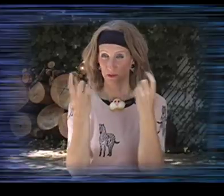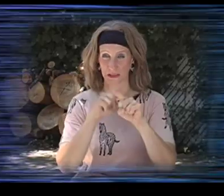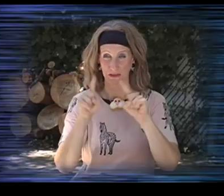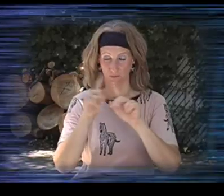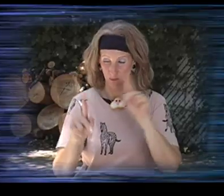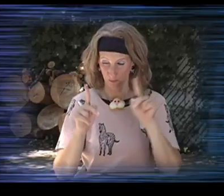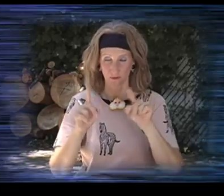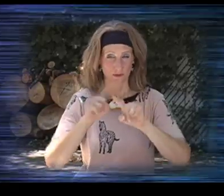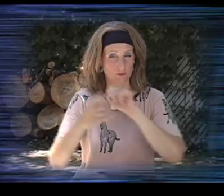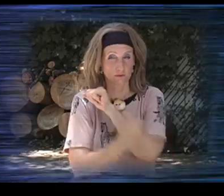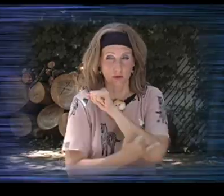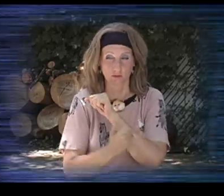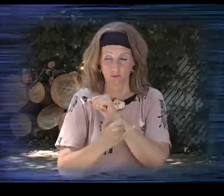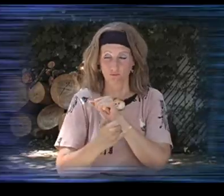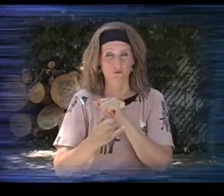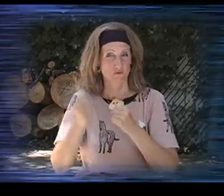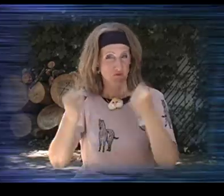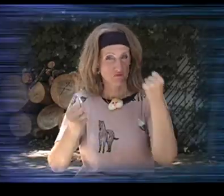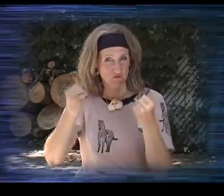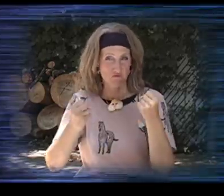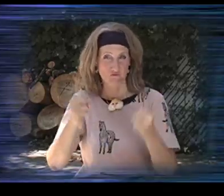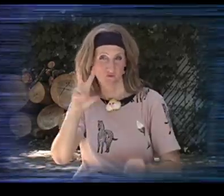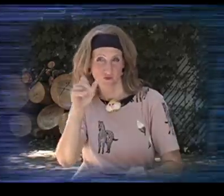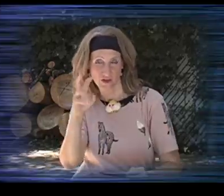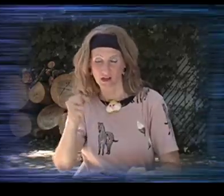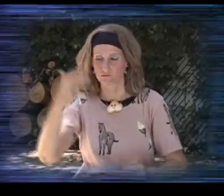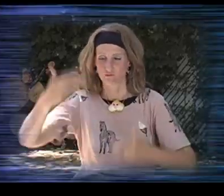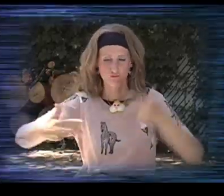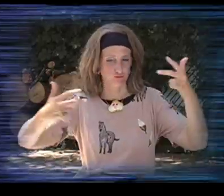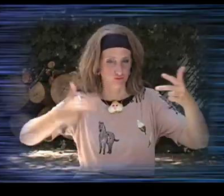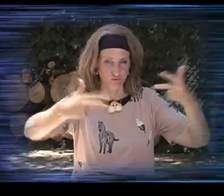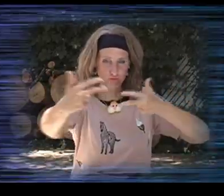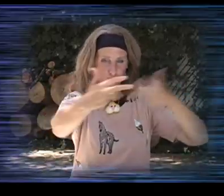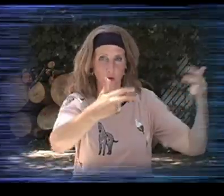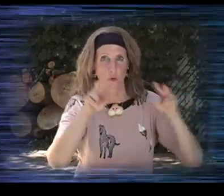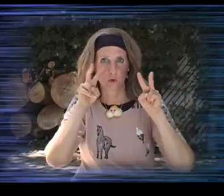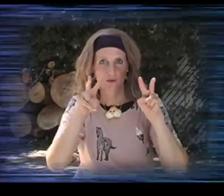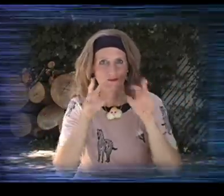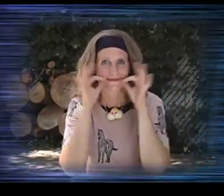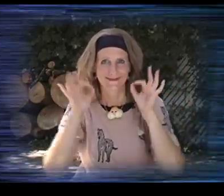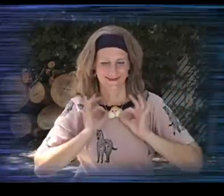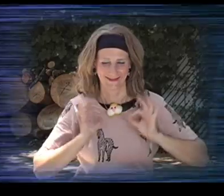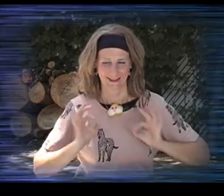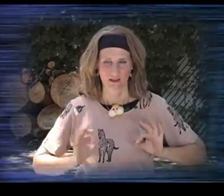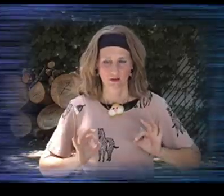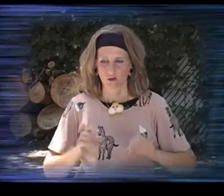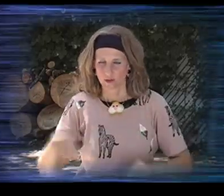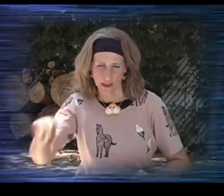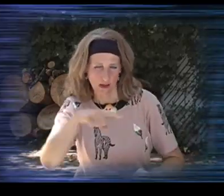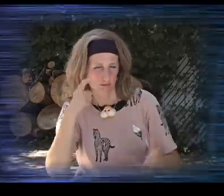There are many different people from many different countries and other vans all around us. And they saw the cheetah too. But